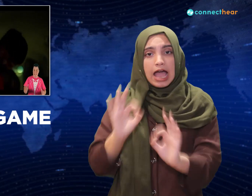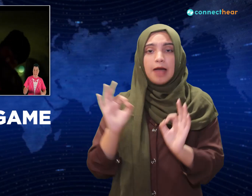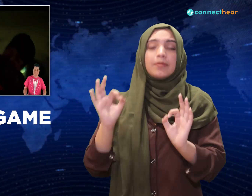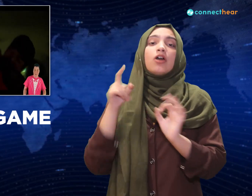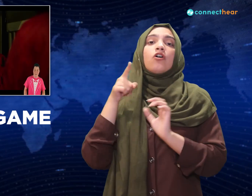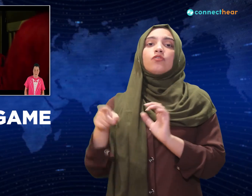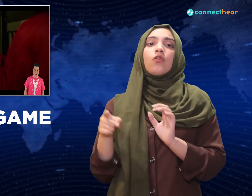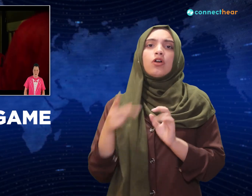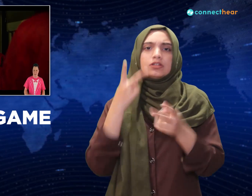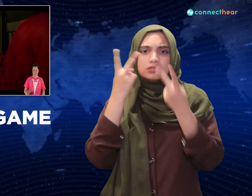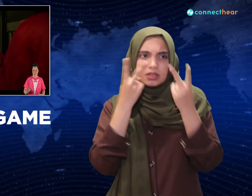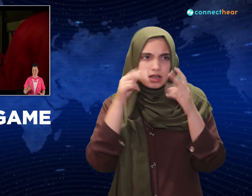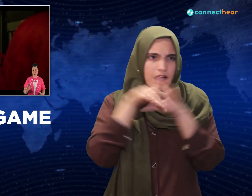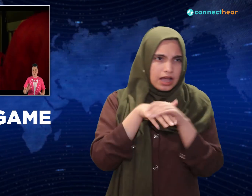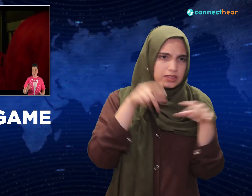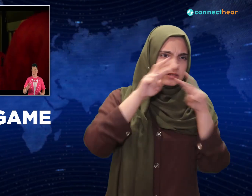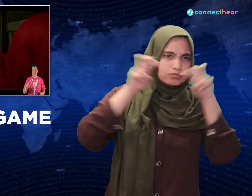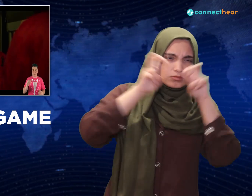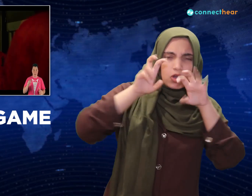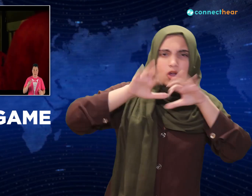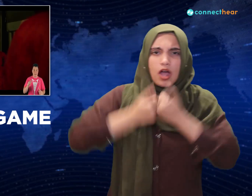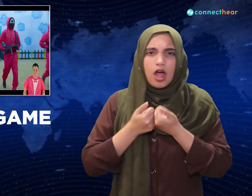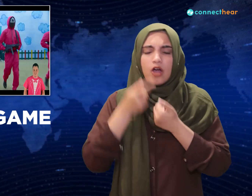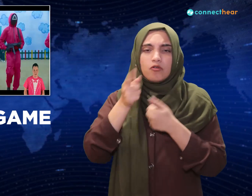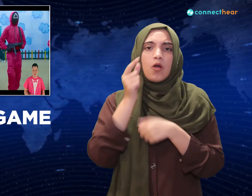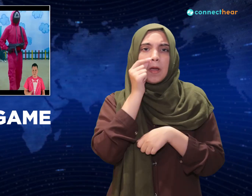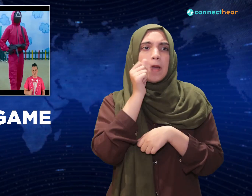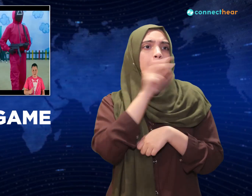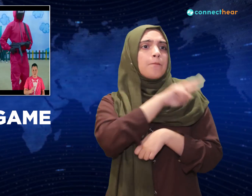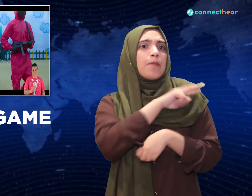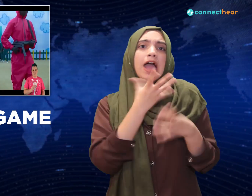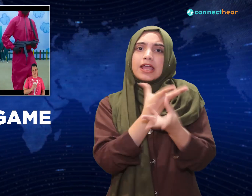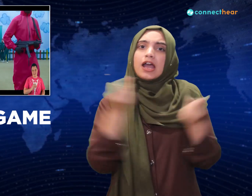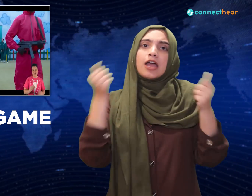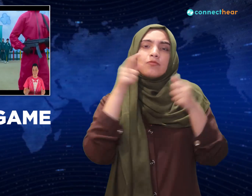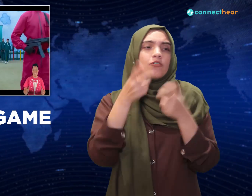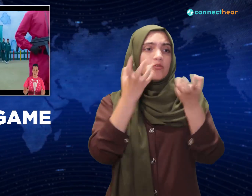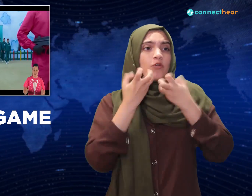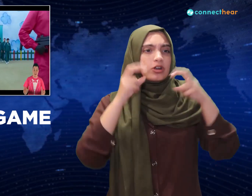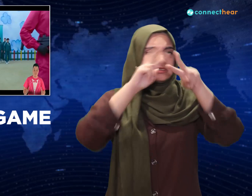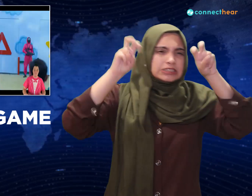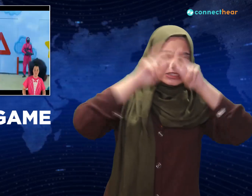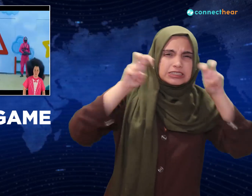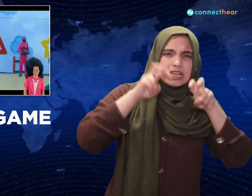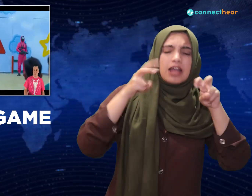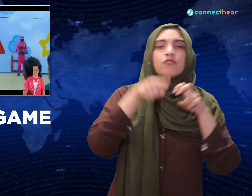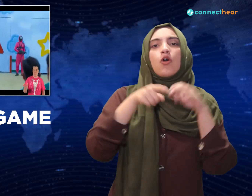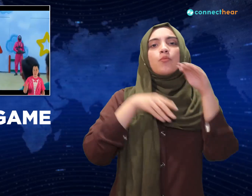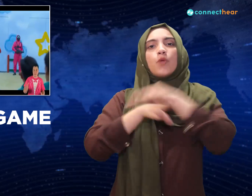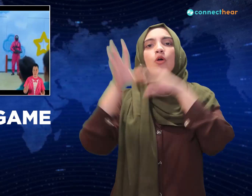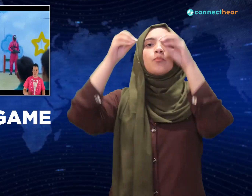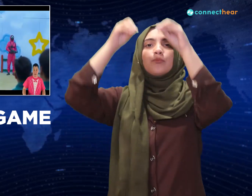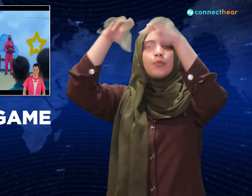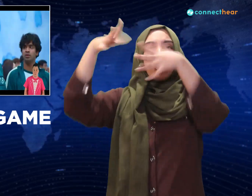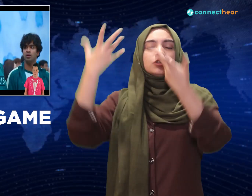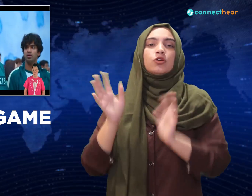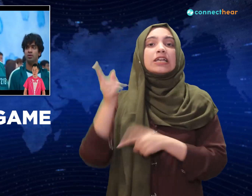in, and going undercover as a pink. So now it's time for the next game. They're all told to pick a shape, but without